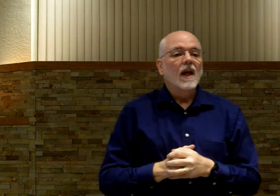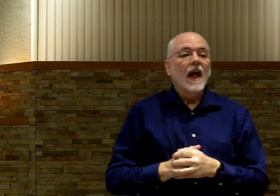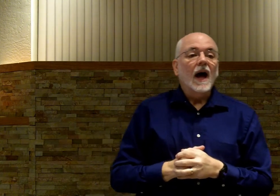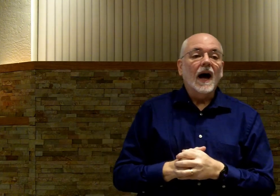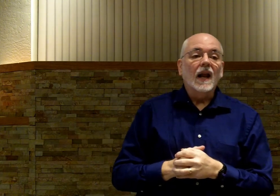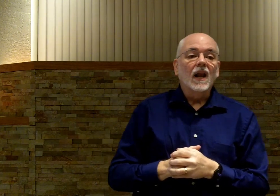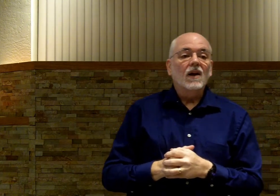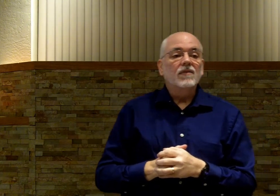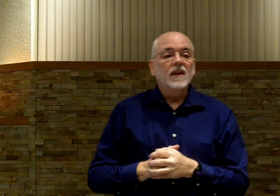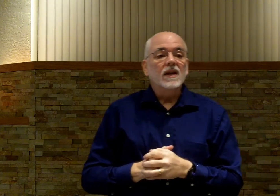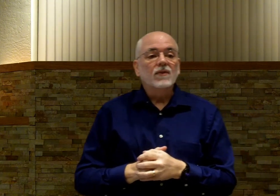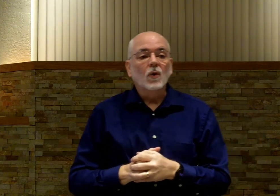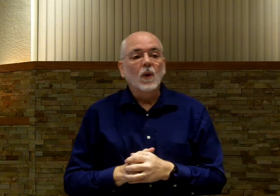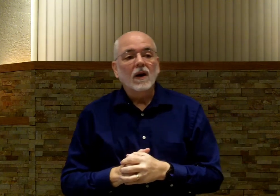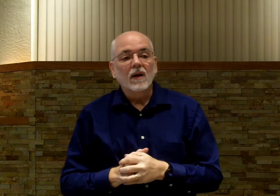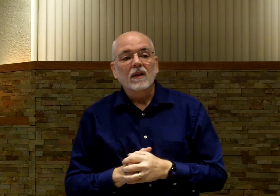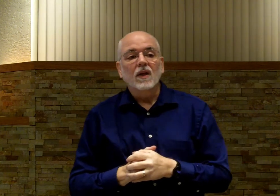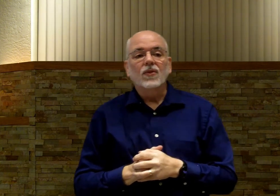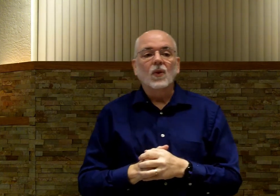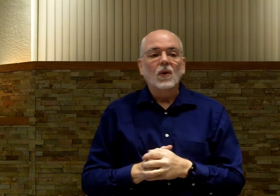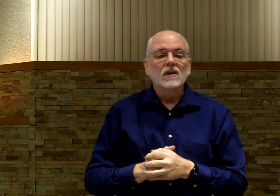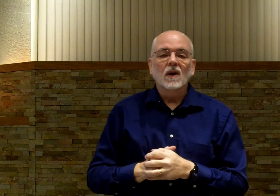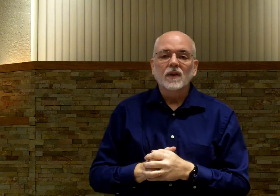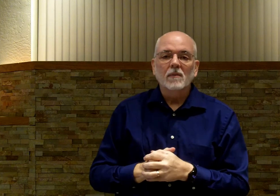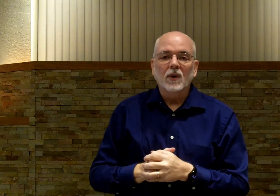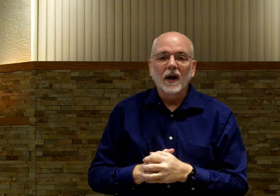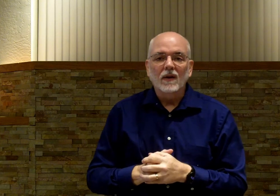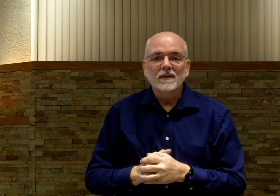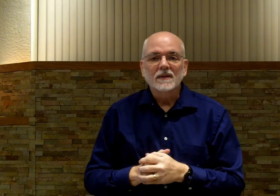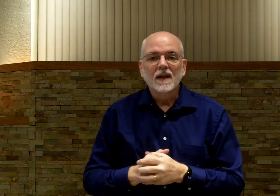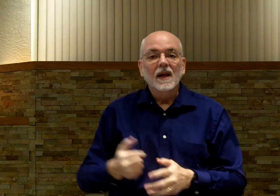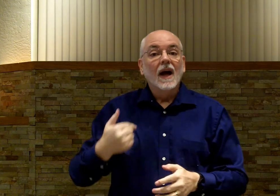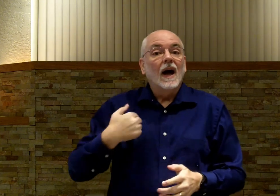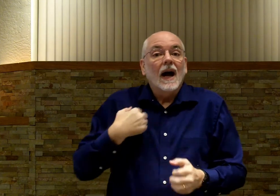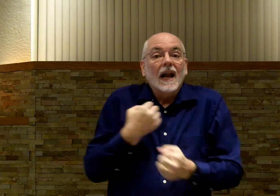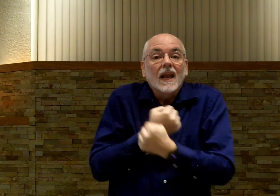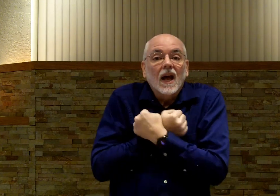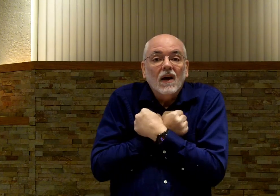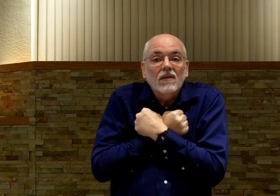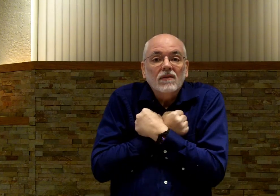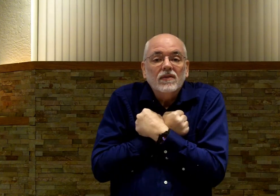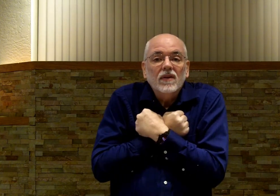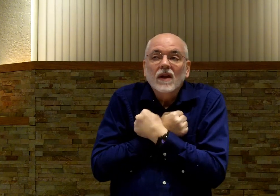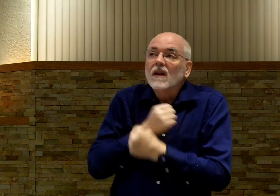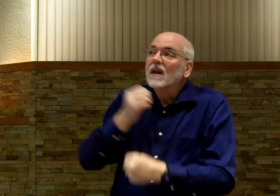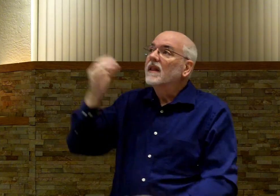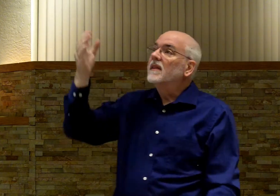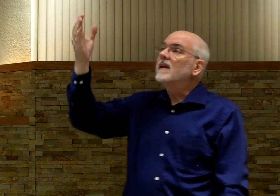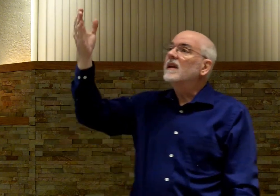I love thee for wearing the thorns on thy brow. I love thee